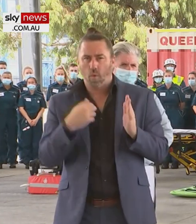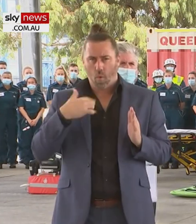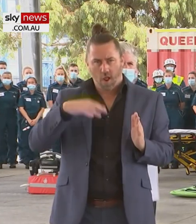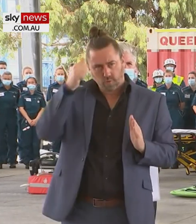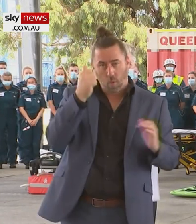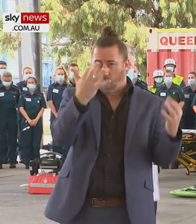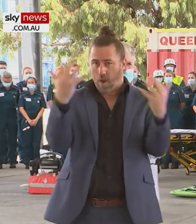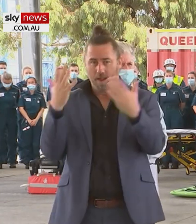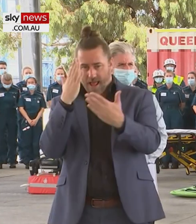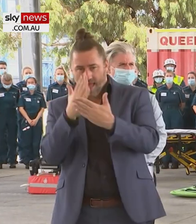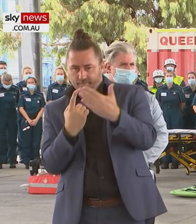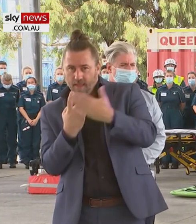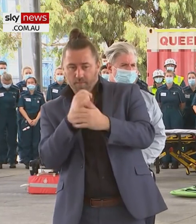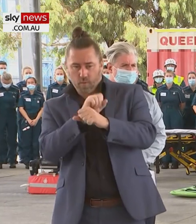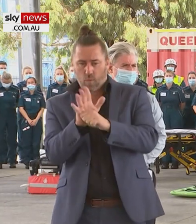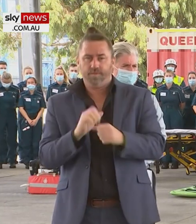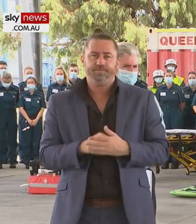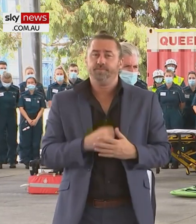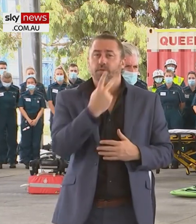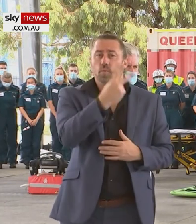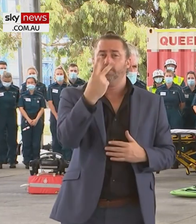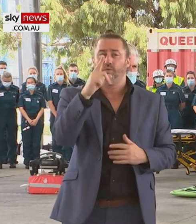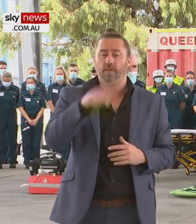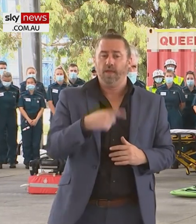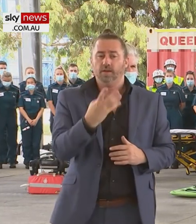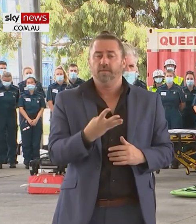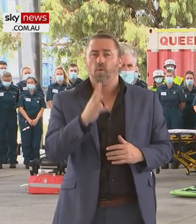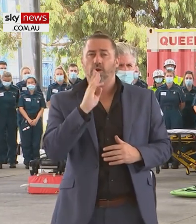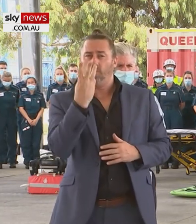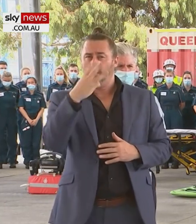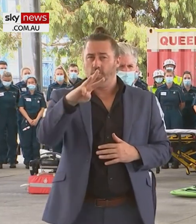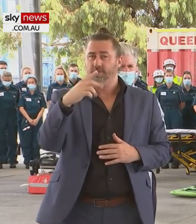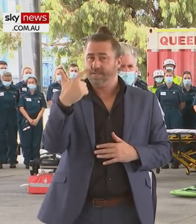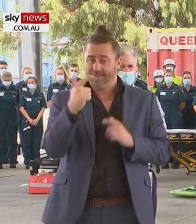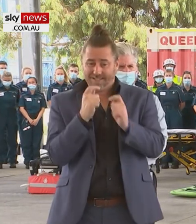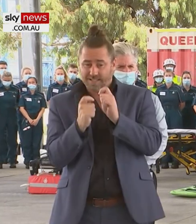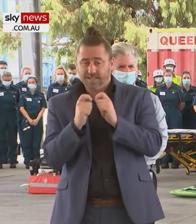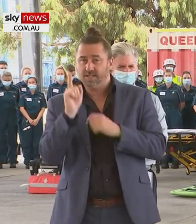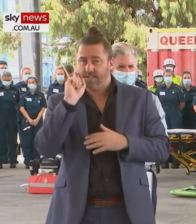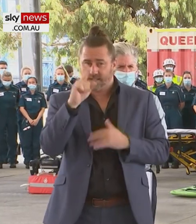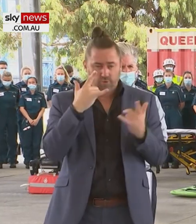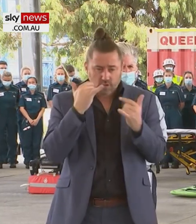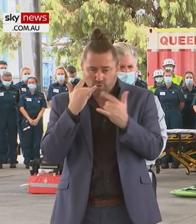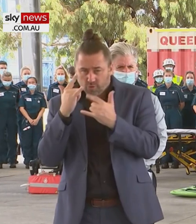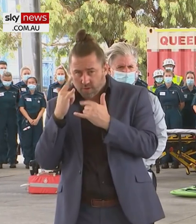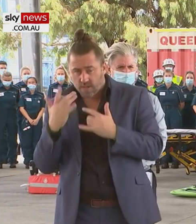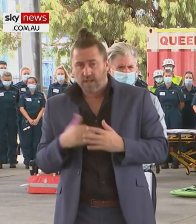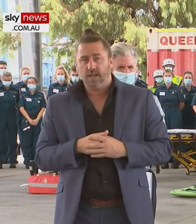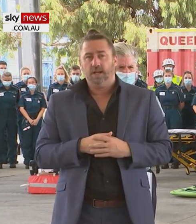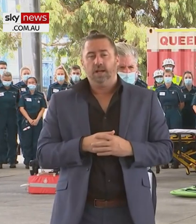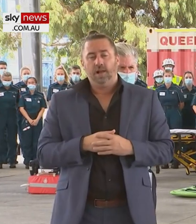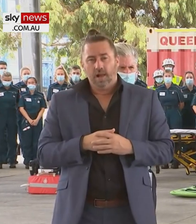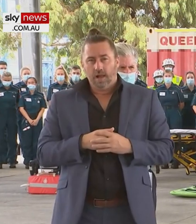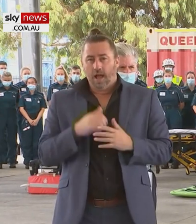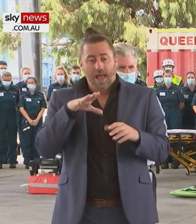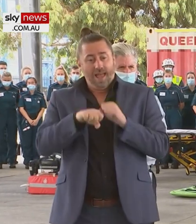register as well. We did 22,437 tests in the last 24 hours. Sadly, I